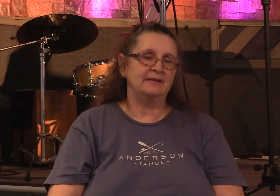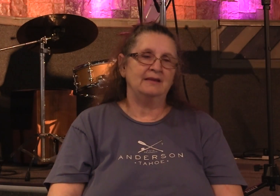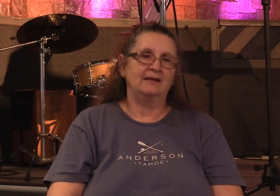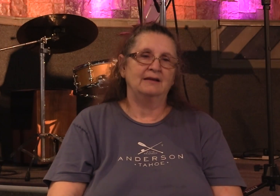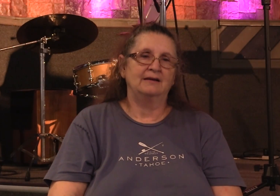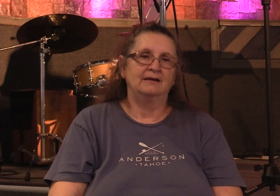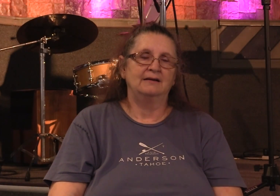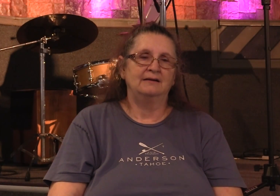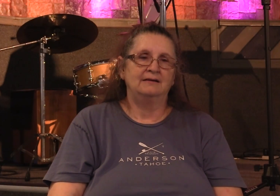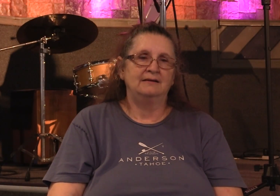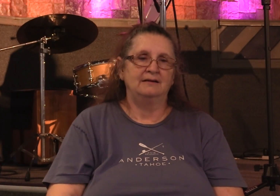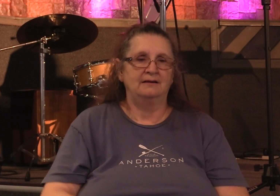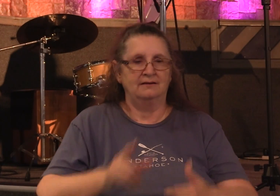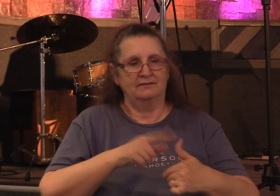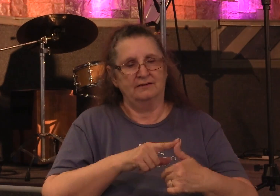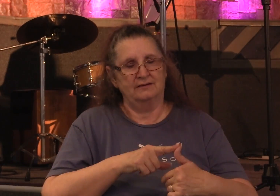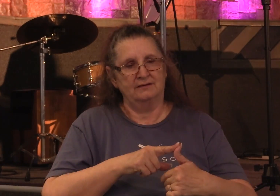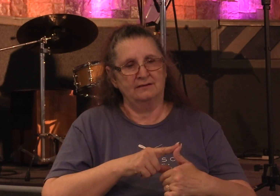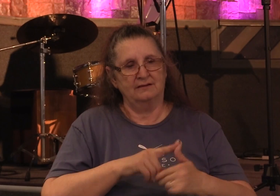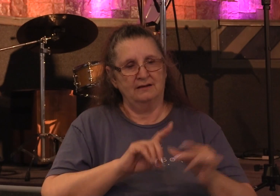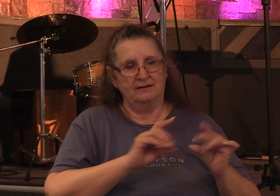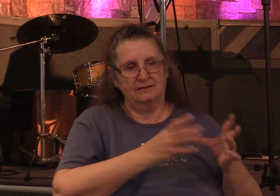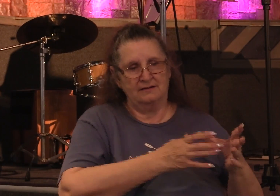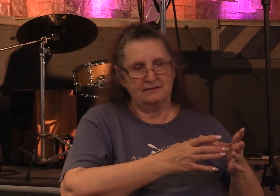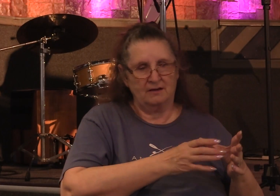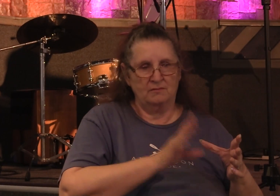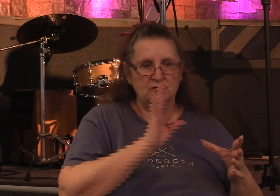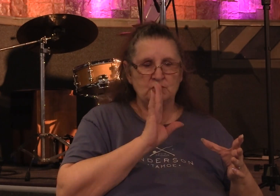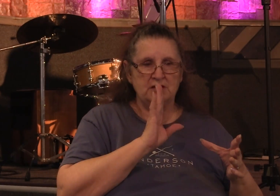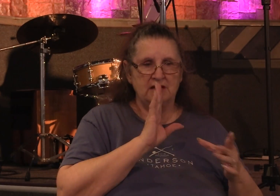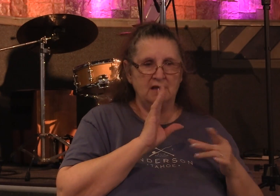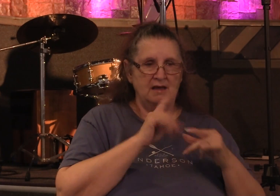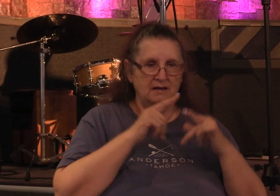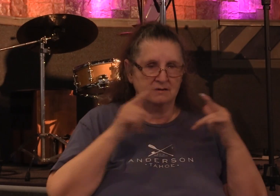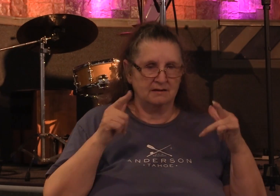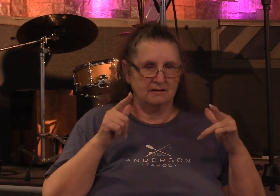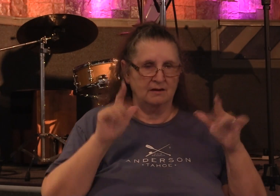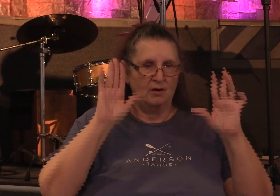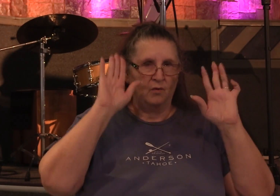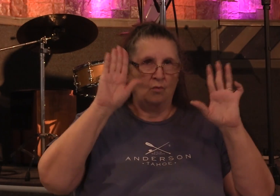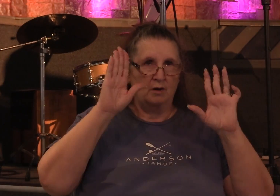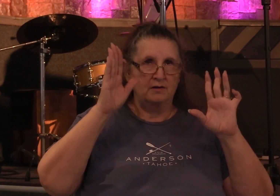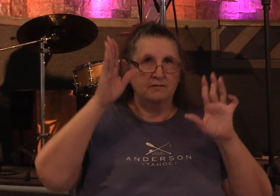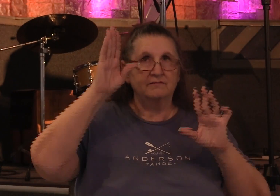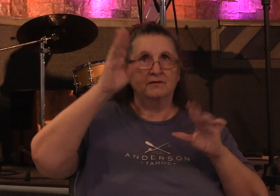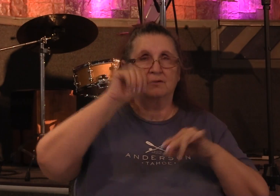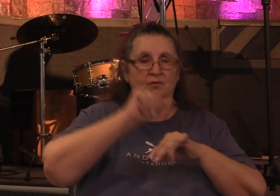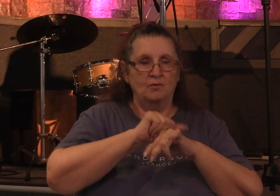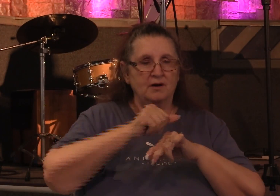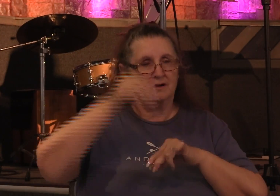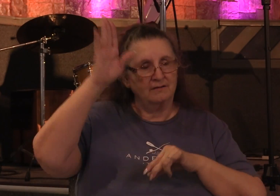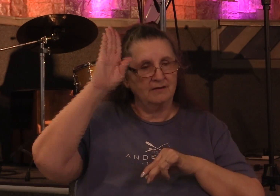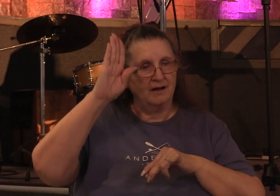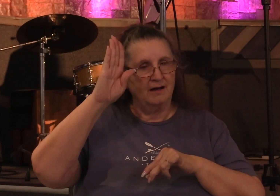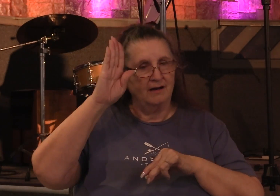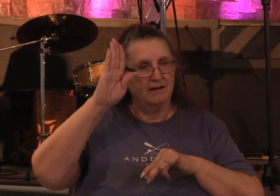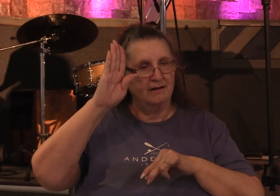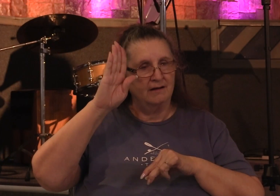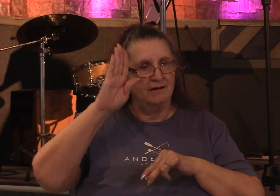the first is when the disciples were speaking in tongues the wonderful works of God and there were mockers in the crowd